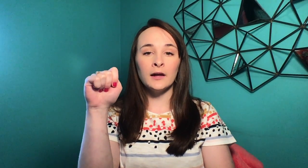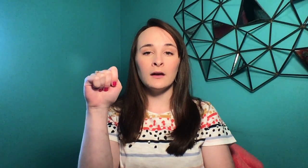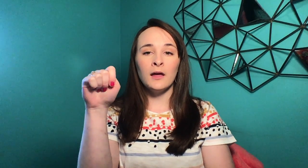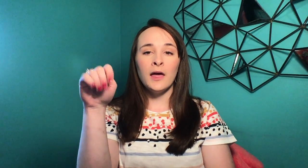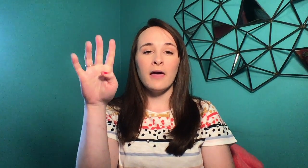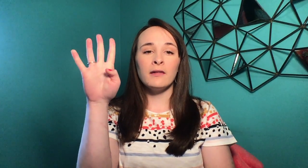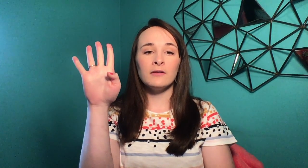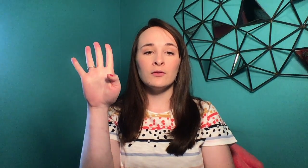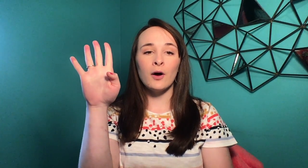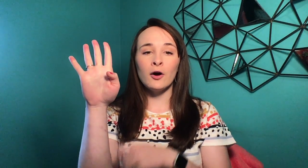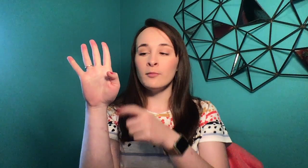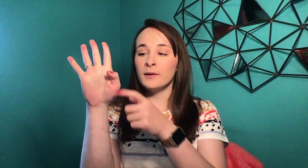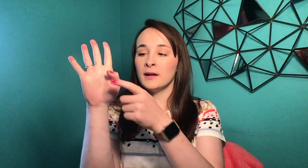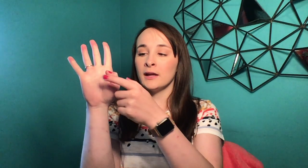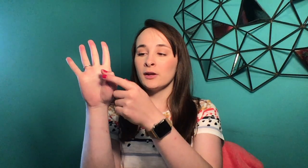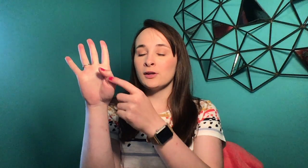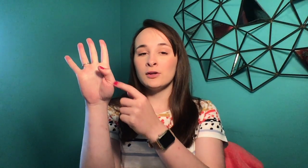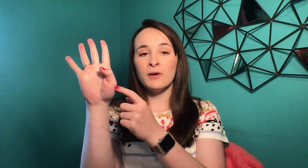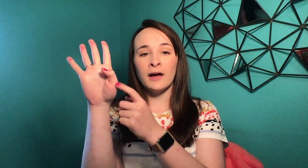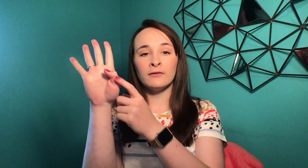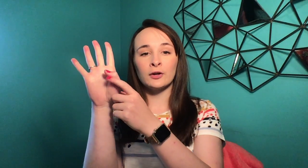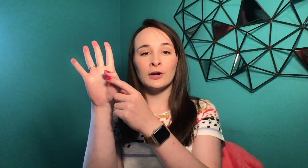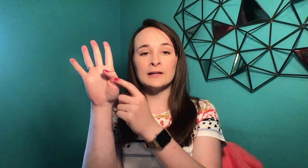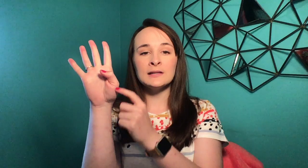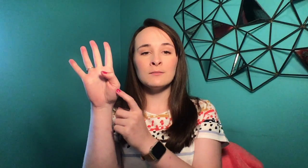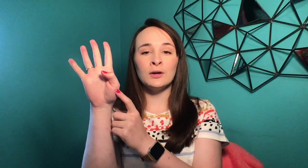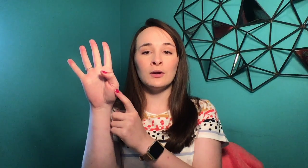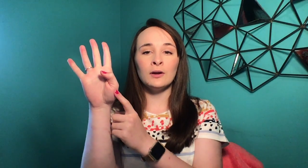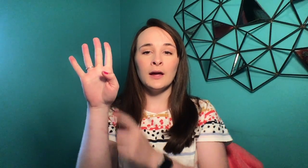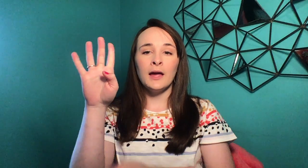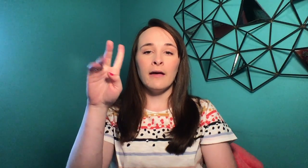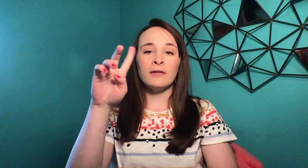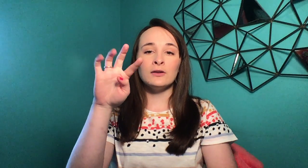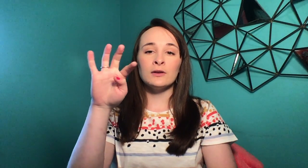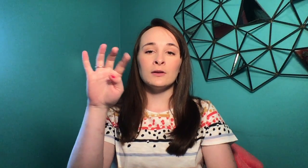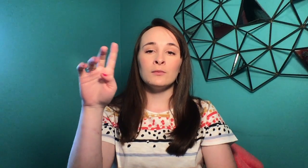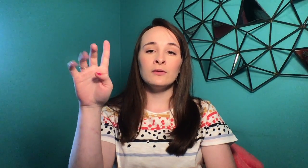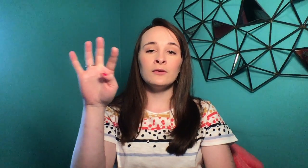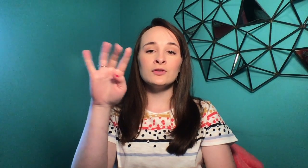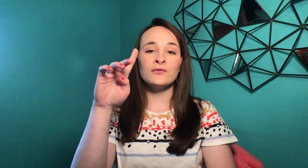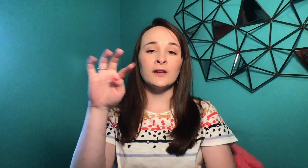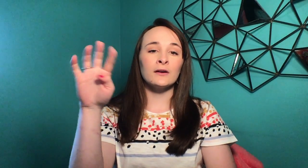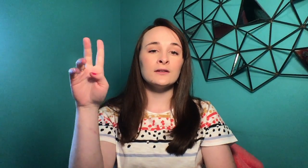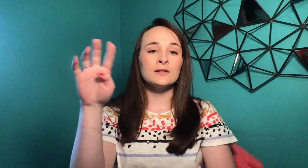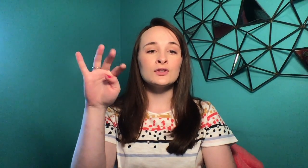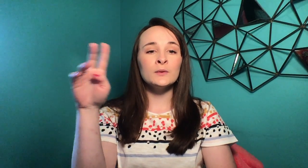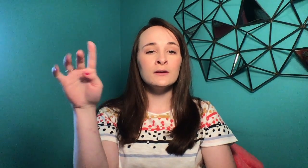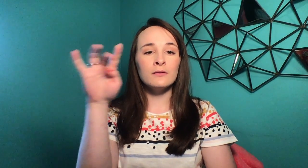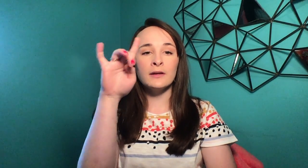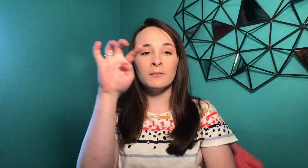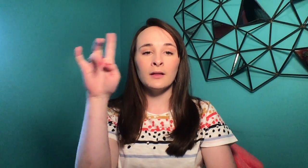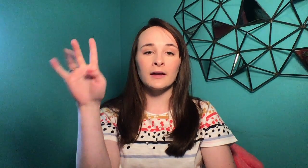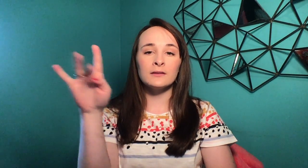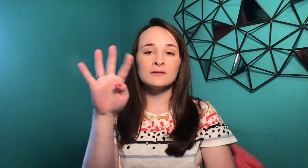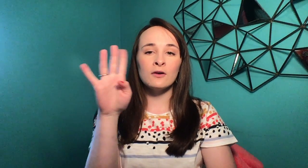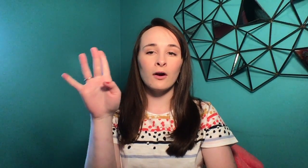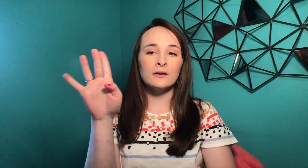and then if you open it, you have your crescent moon, and then you can move your fingers and twinkle them like the stars.